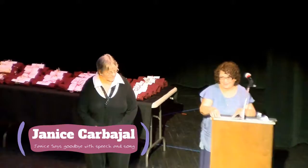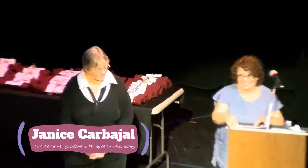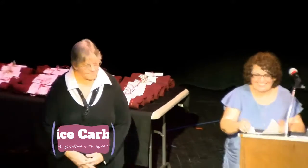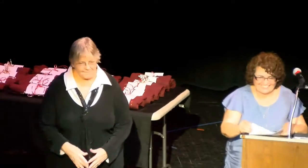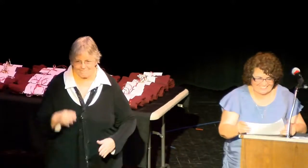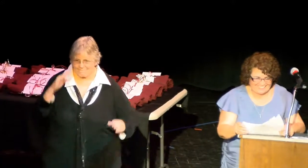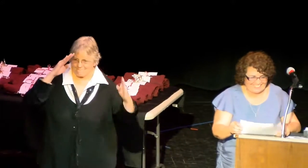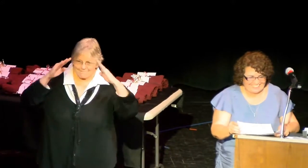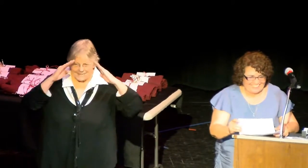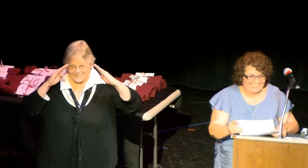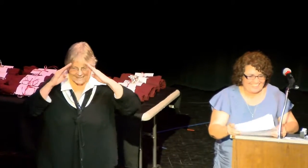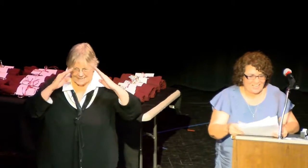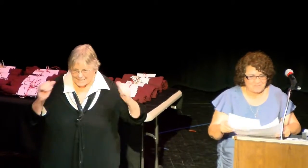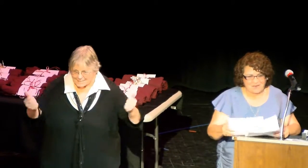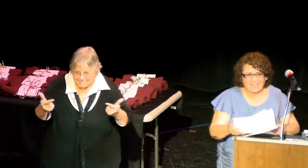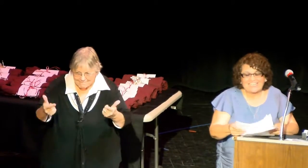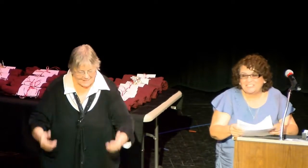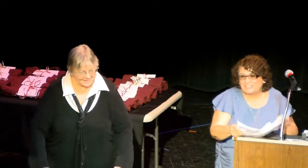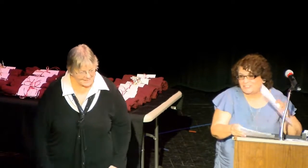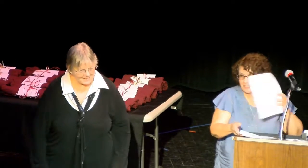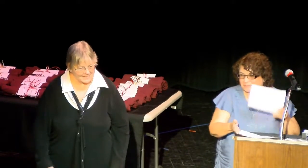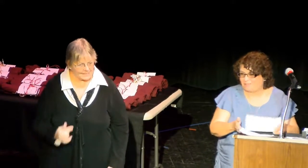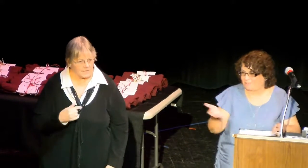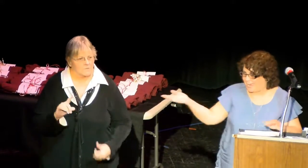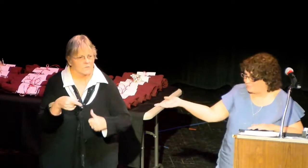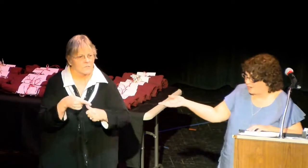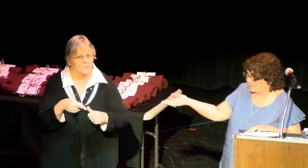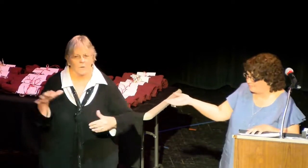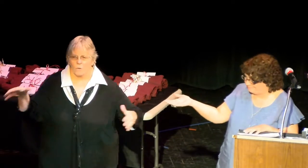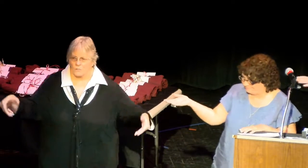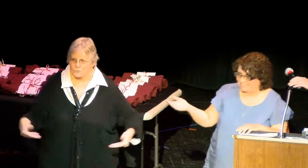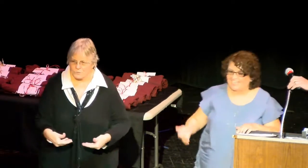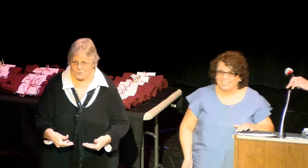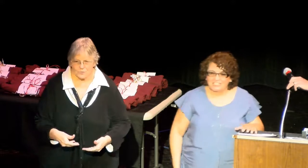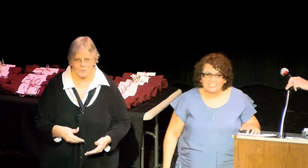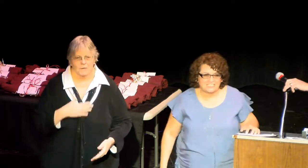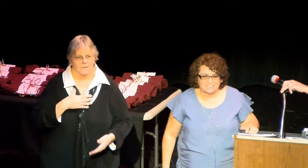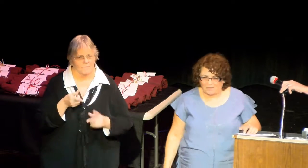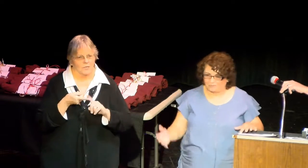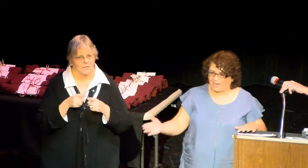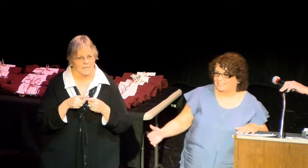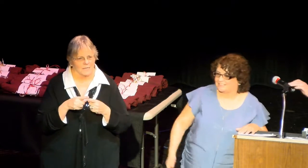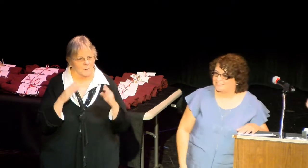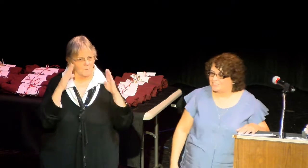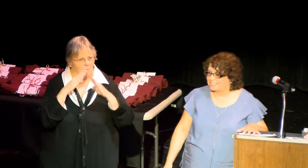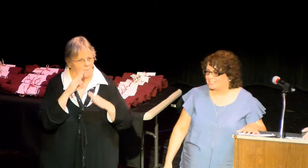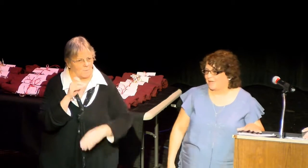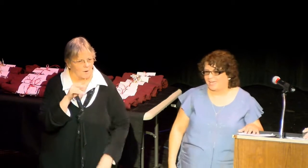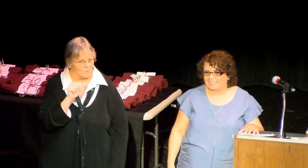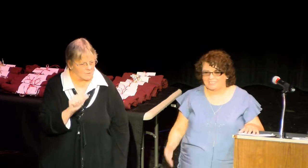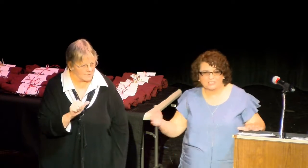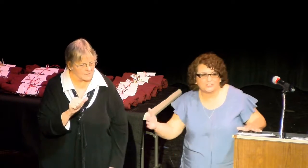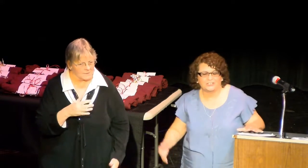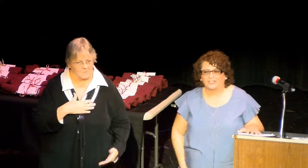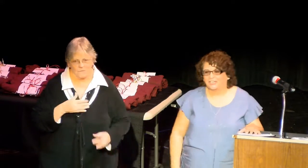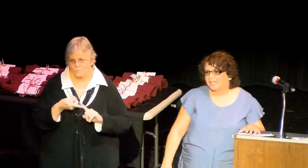Hi, everybody. I want to introduce you to my friend, Barbara. She is my friend, she is